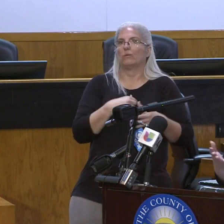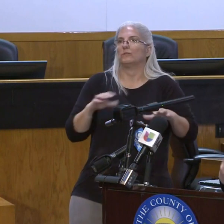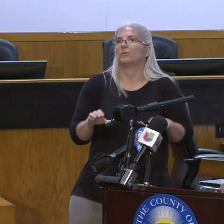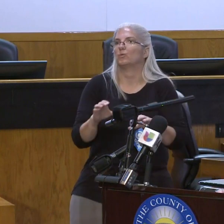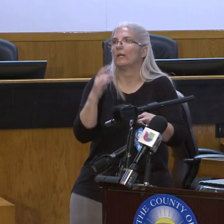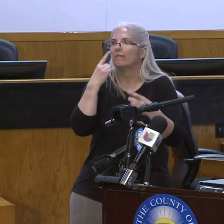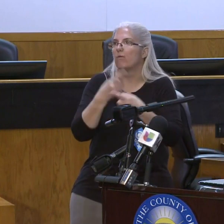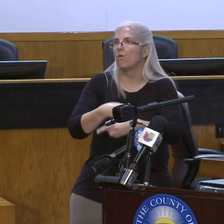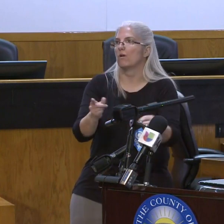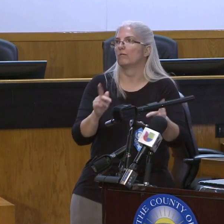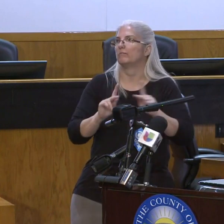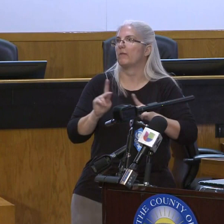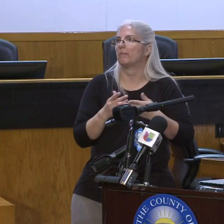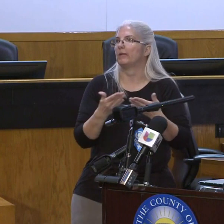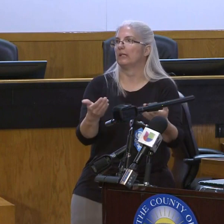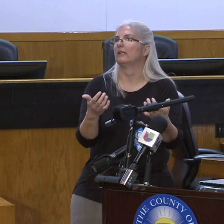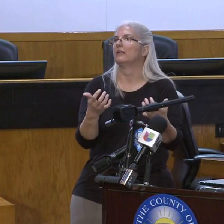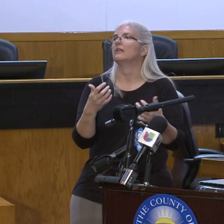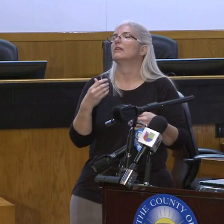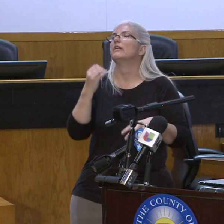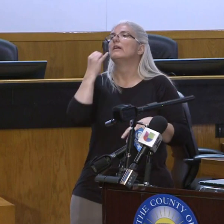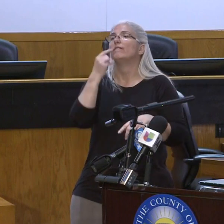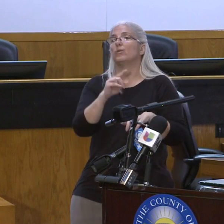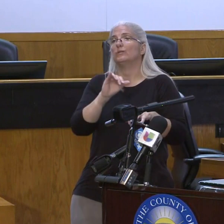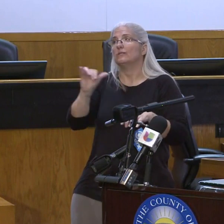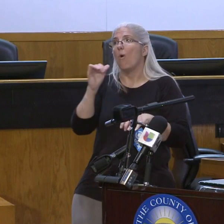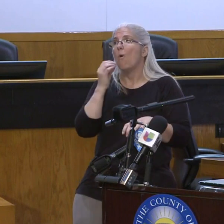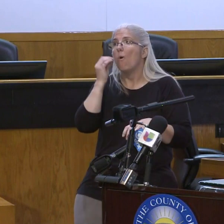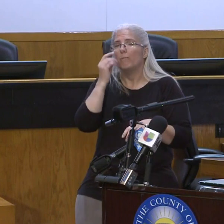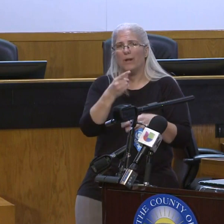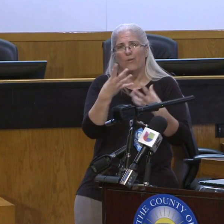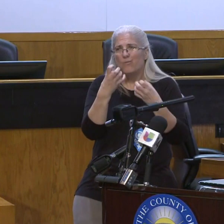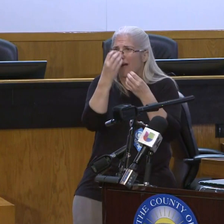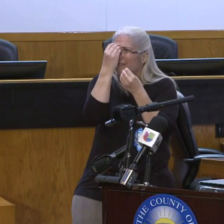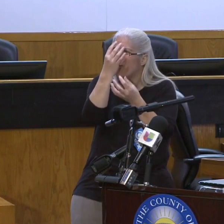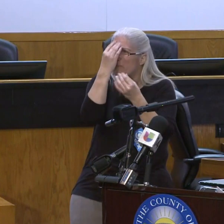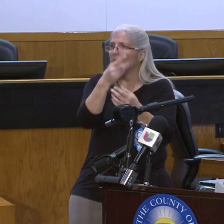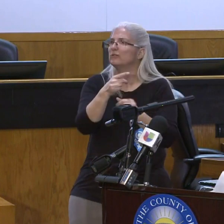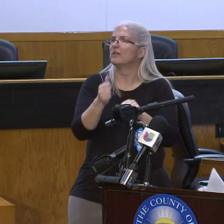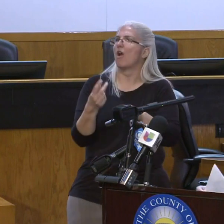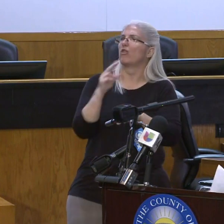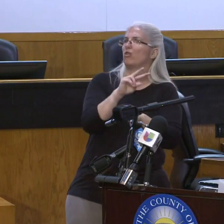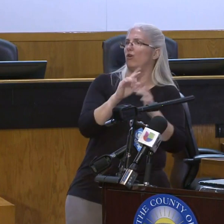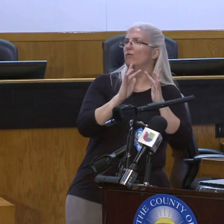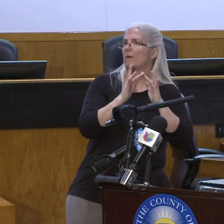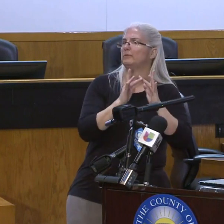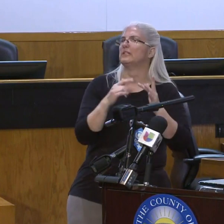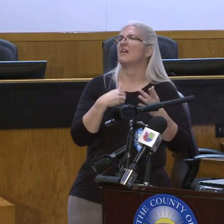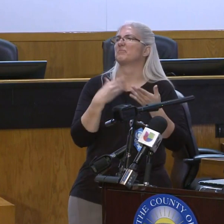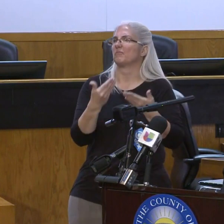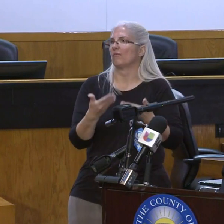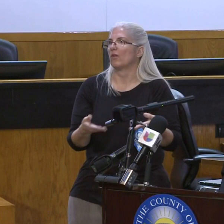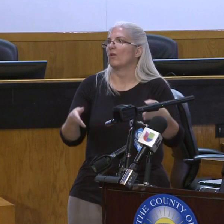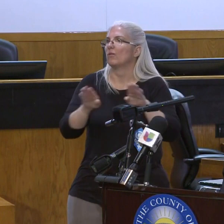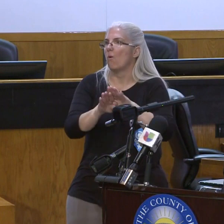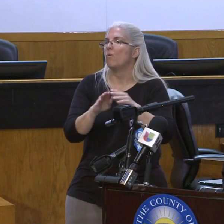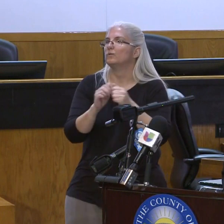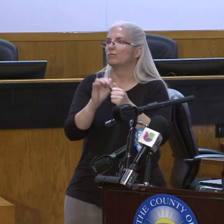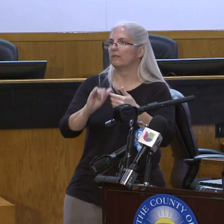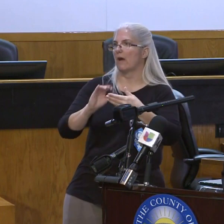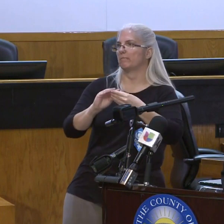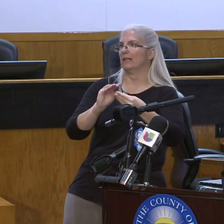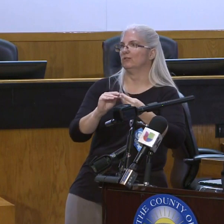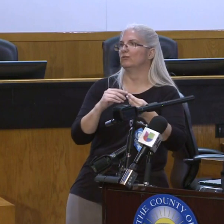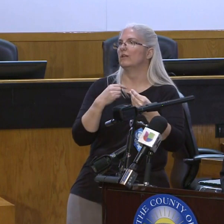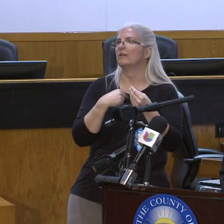information, and that's why we're making it public. Let me just close with this, and I'm going to try to remember to say this every time I